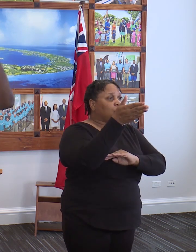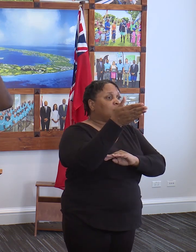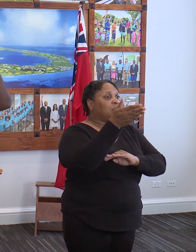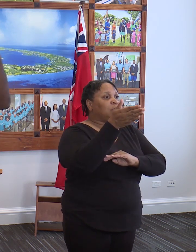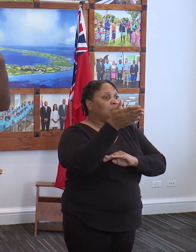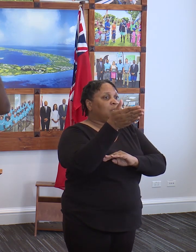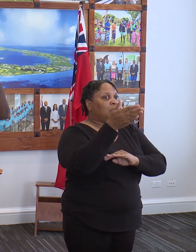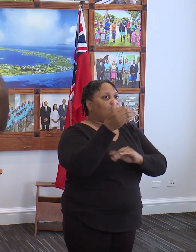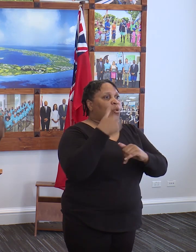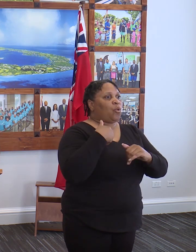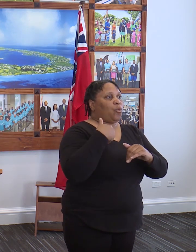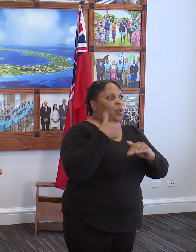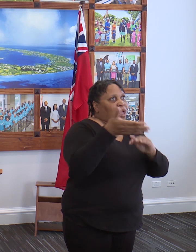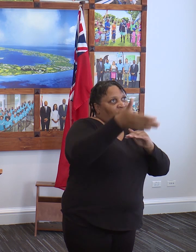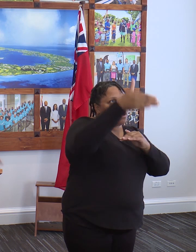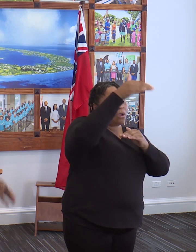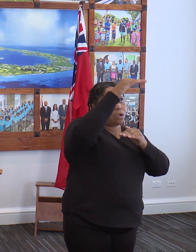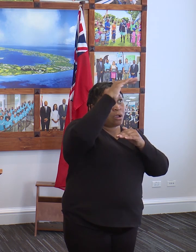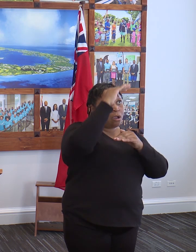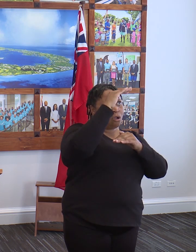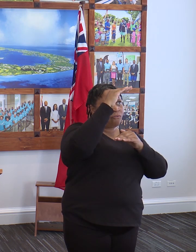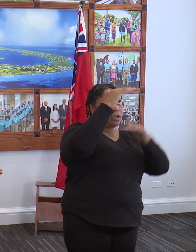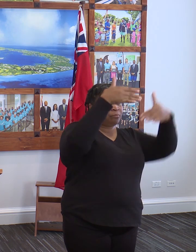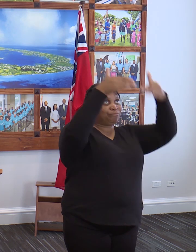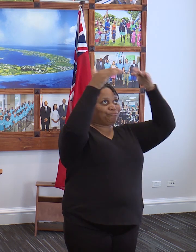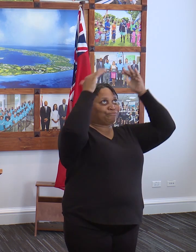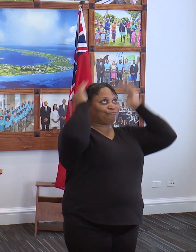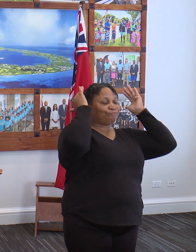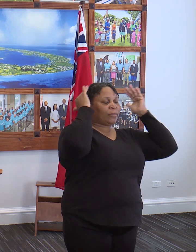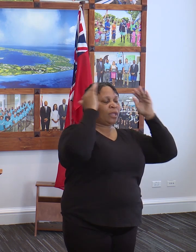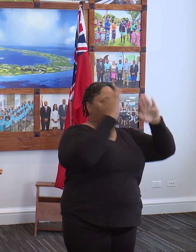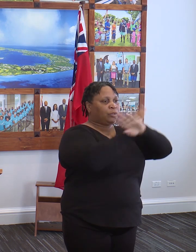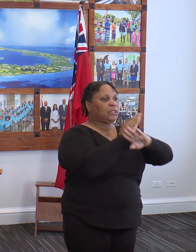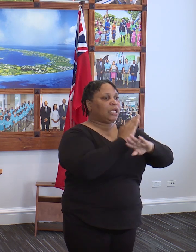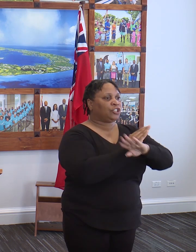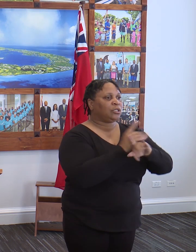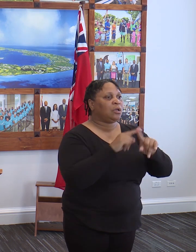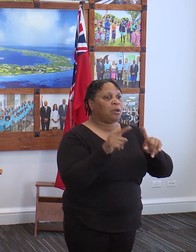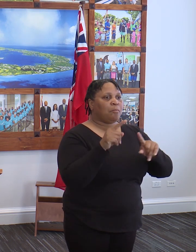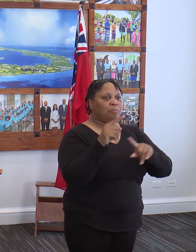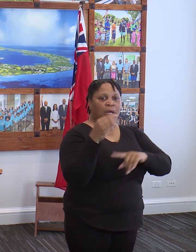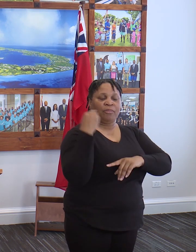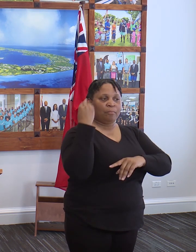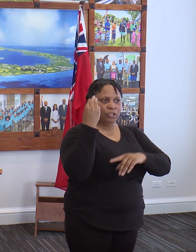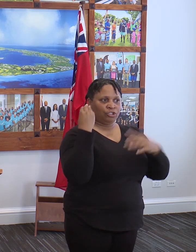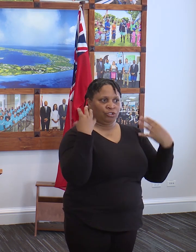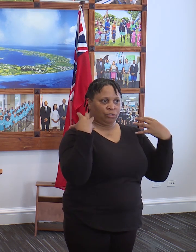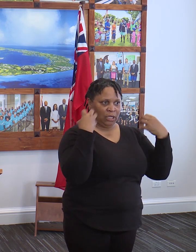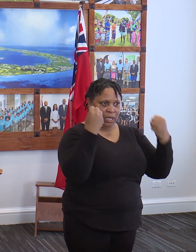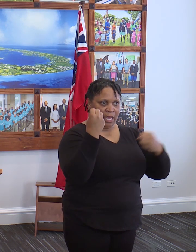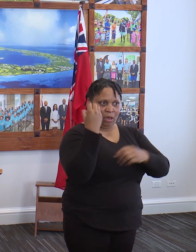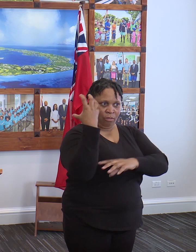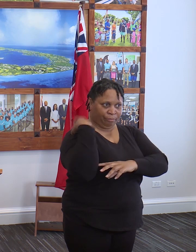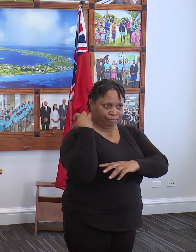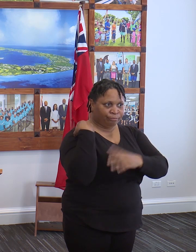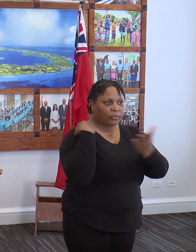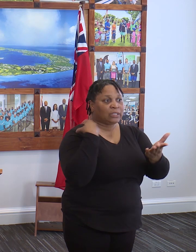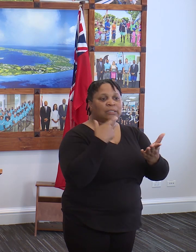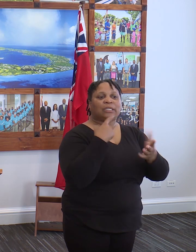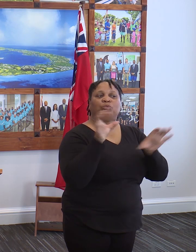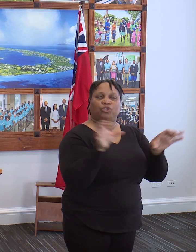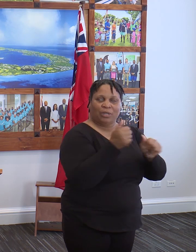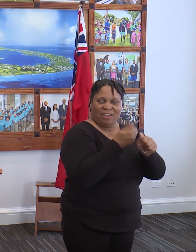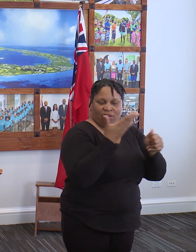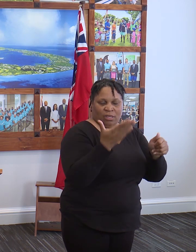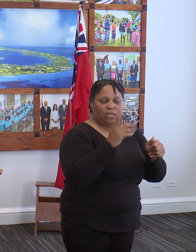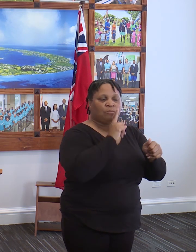sure that we have covering over the top. But speaking with the minister with Responsibility for Health, she has assured me that we are doing everything in